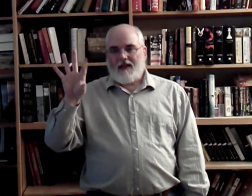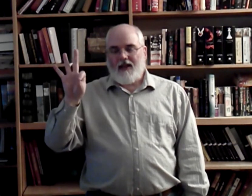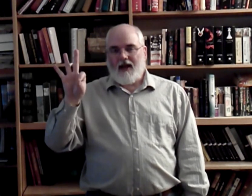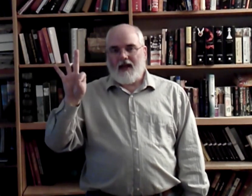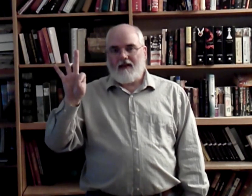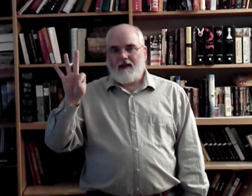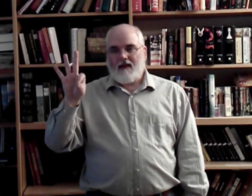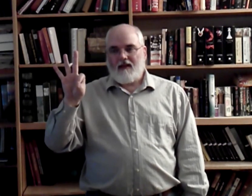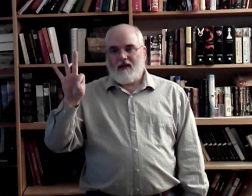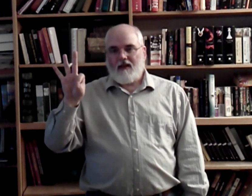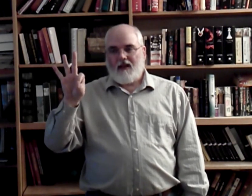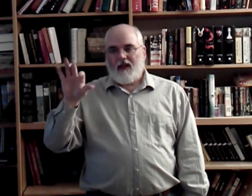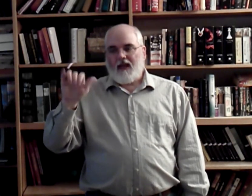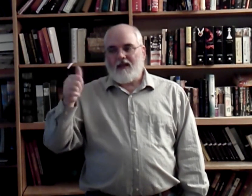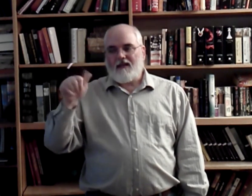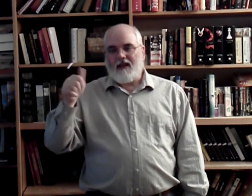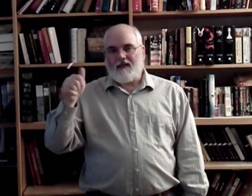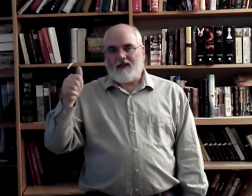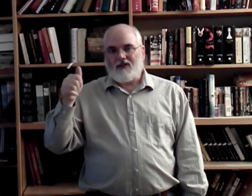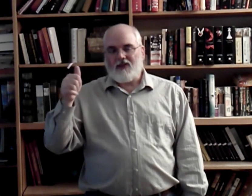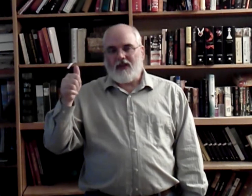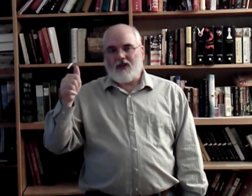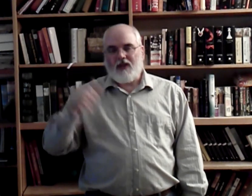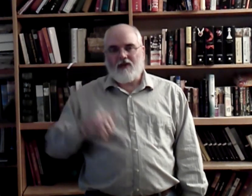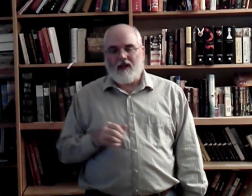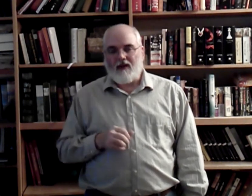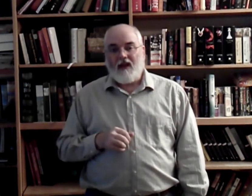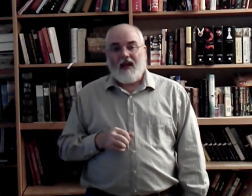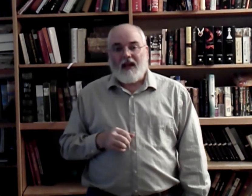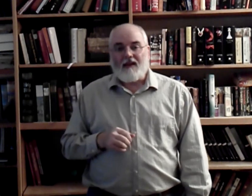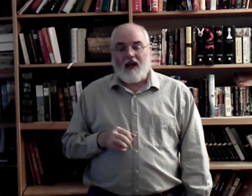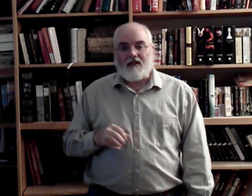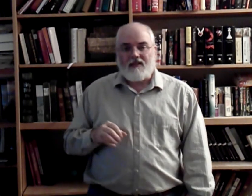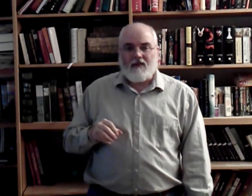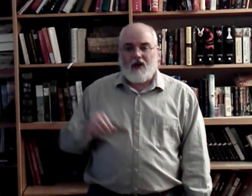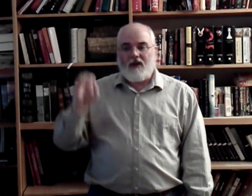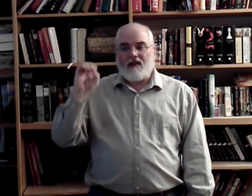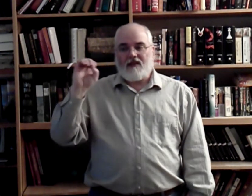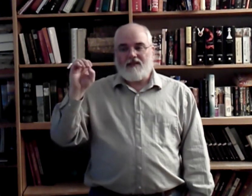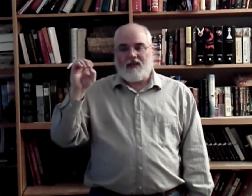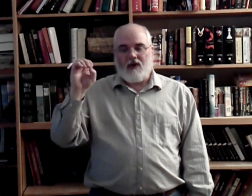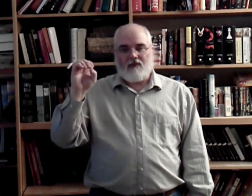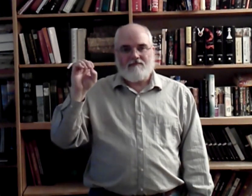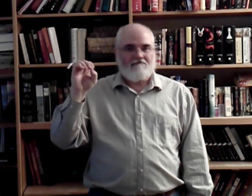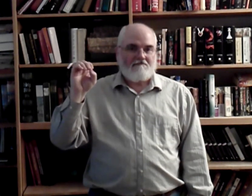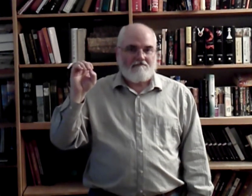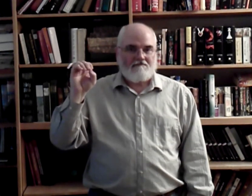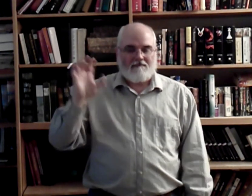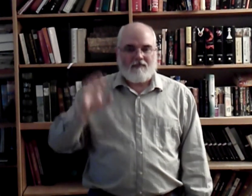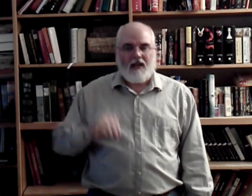9. And 10. Just kind of shake your hand there. And a 0 is 0. Okay?